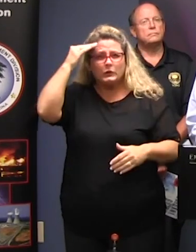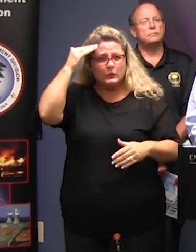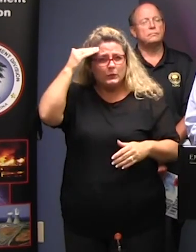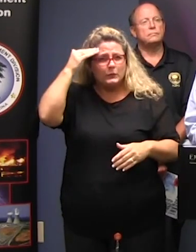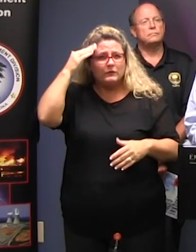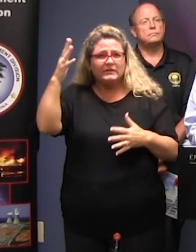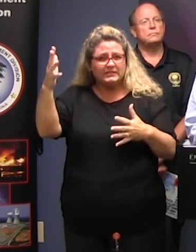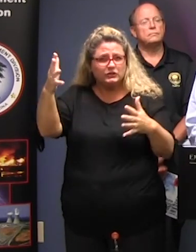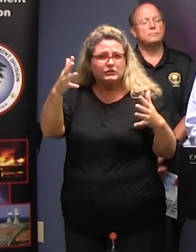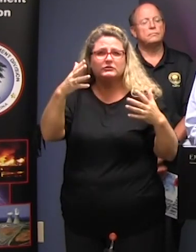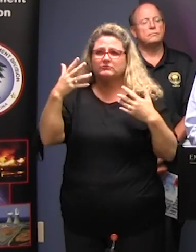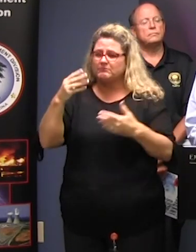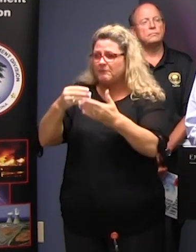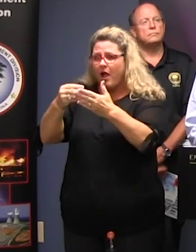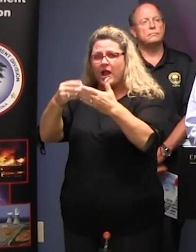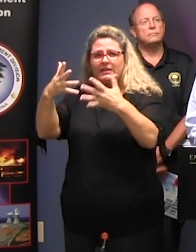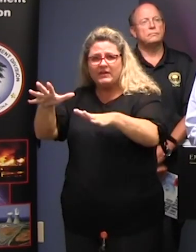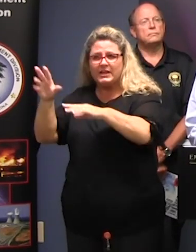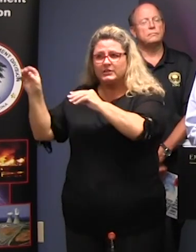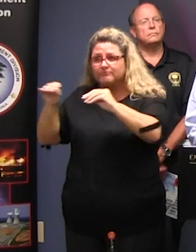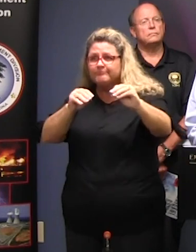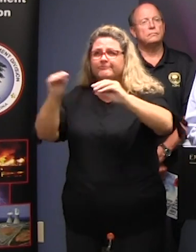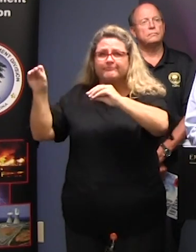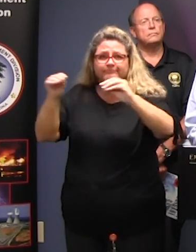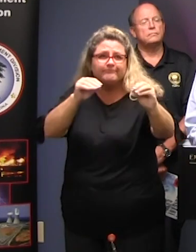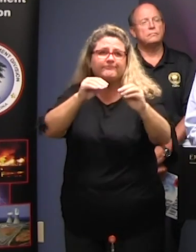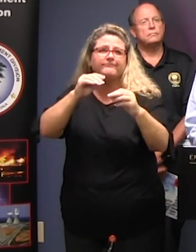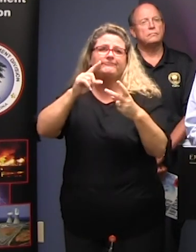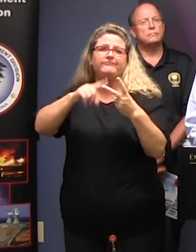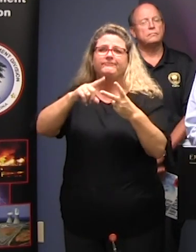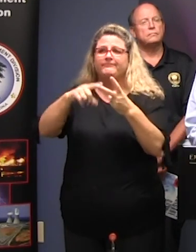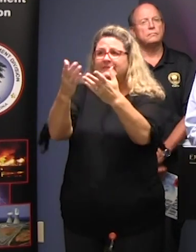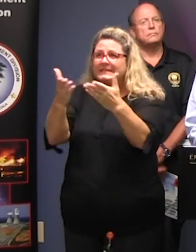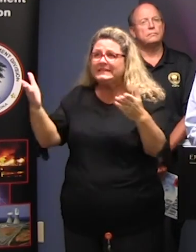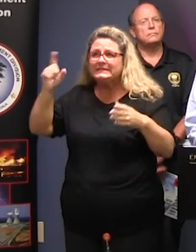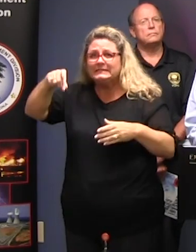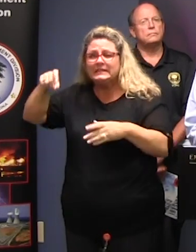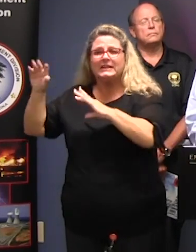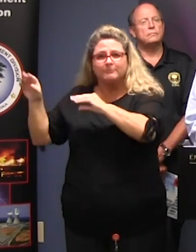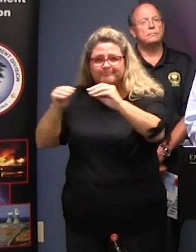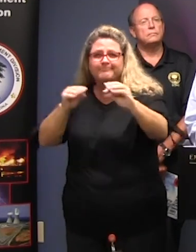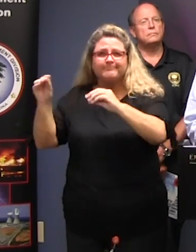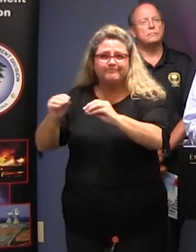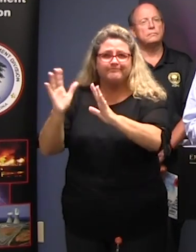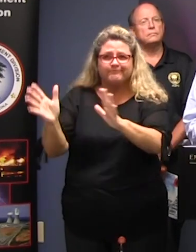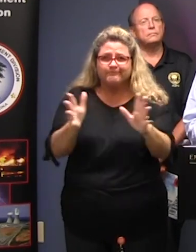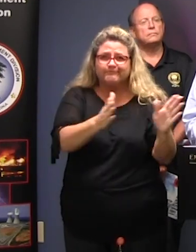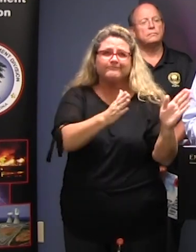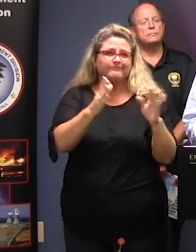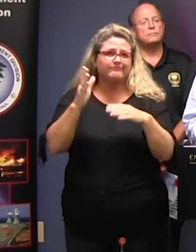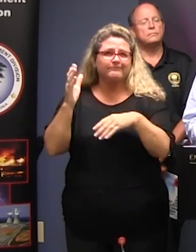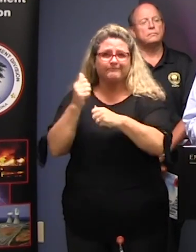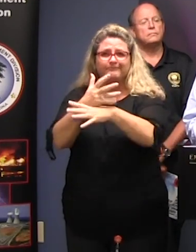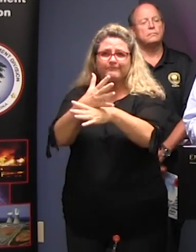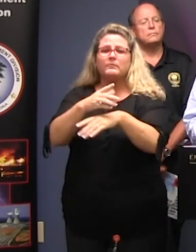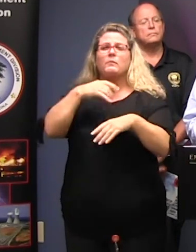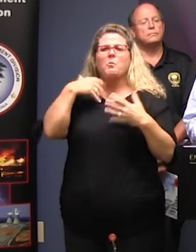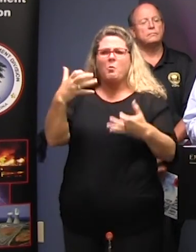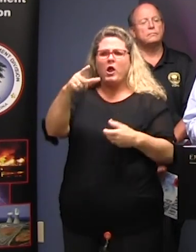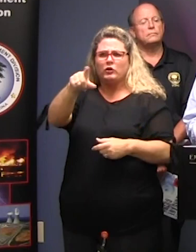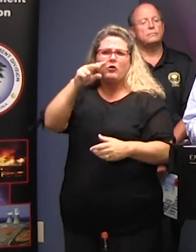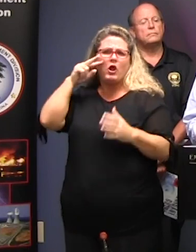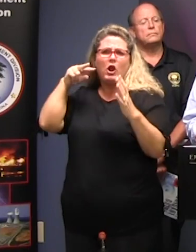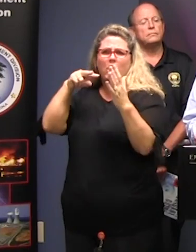moving assets into place and we are we are preparing I'll call your attention